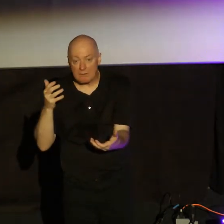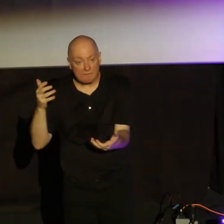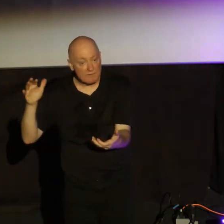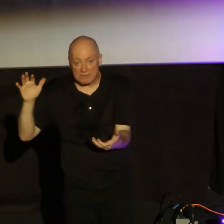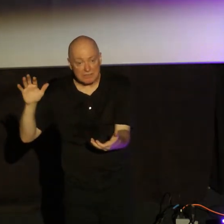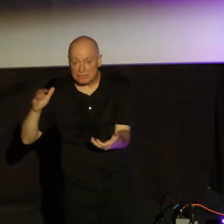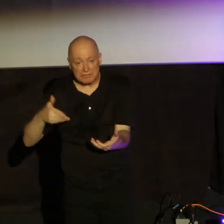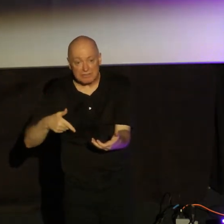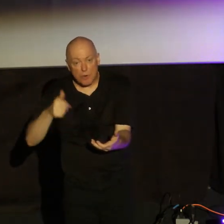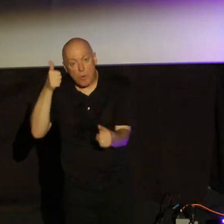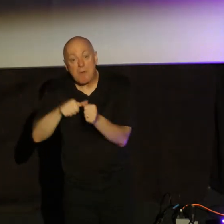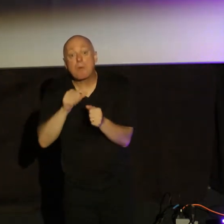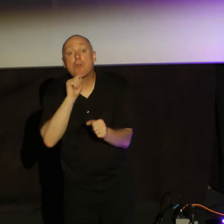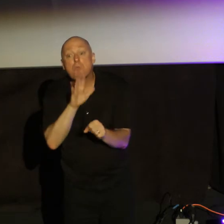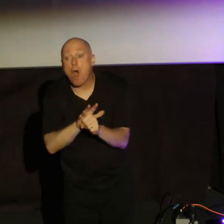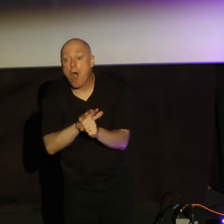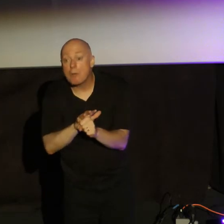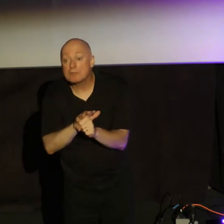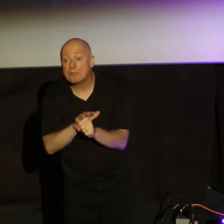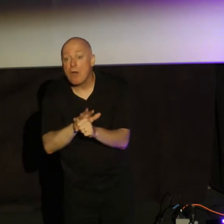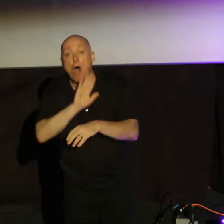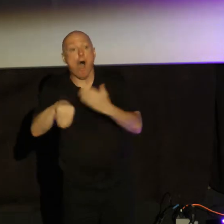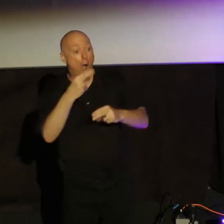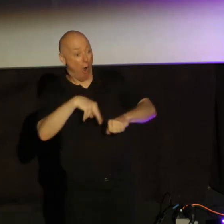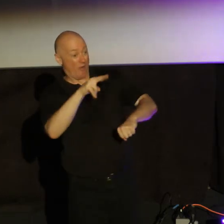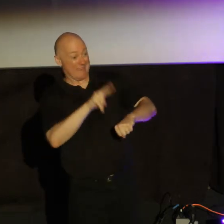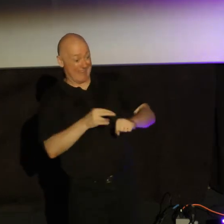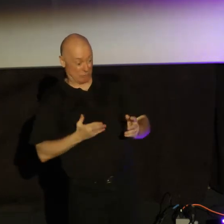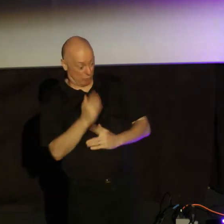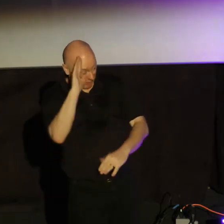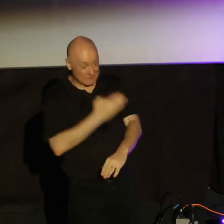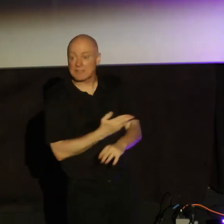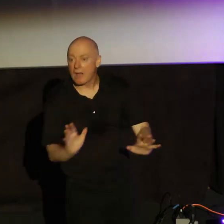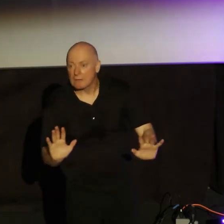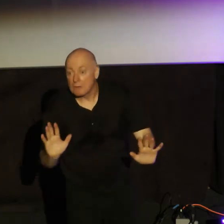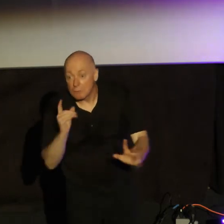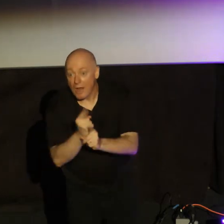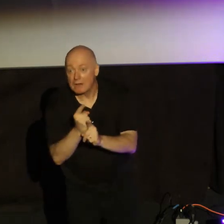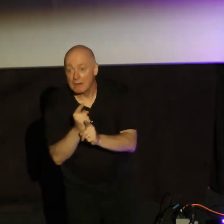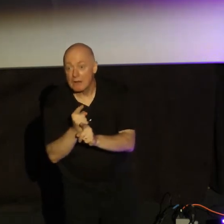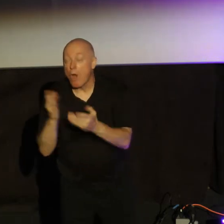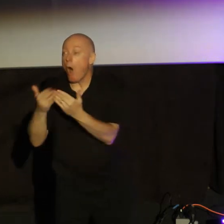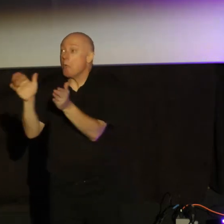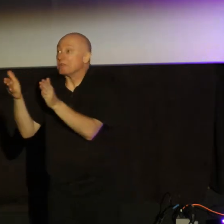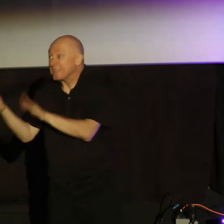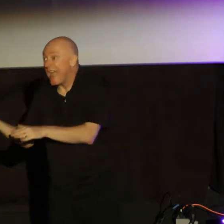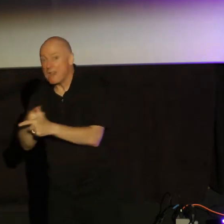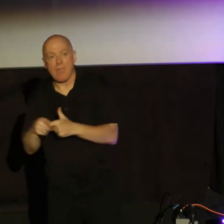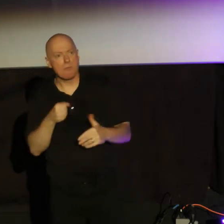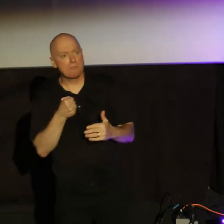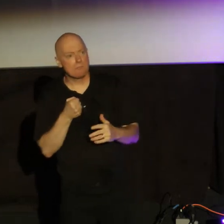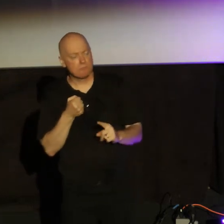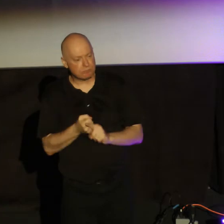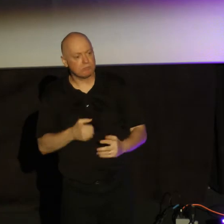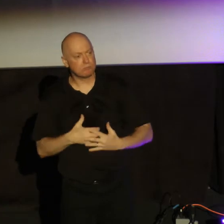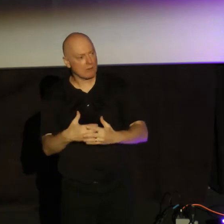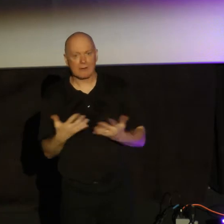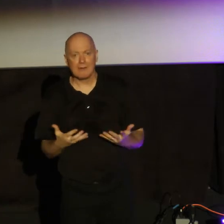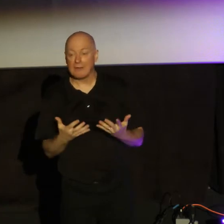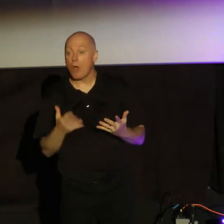Remember the promise was that all these nations are going to come through their son. So here's the thing. They're almost dead. They have a kid. Wow. So praise God, what a miracle. But